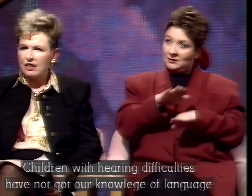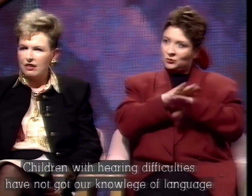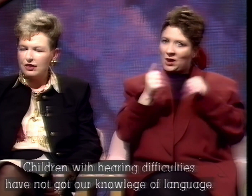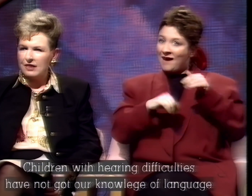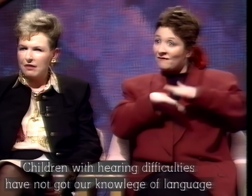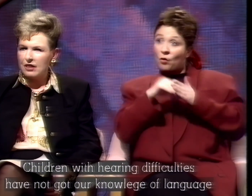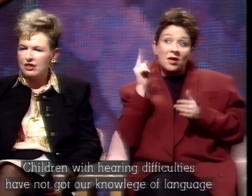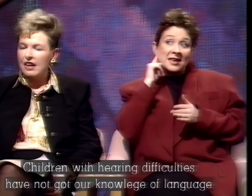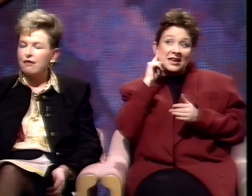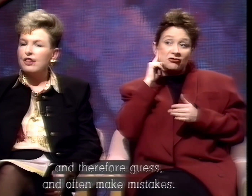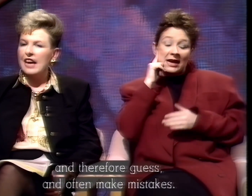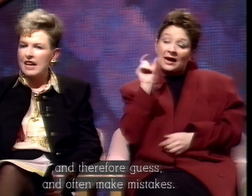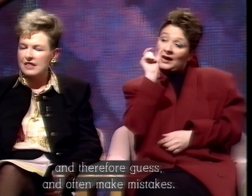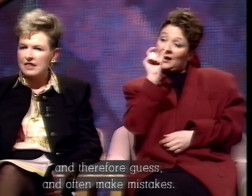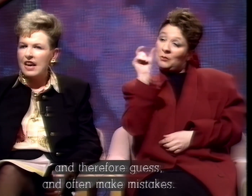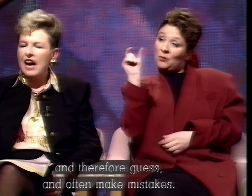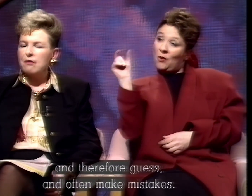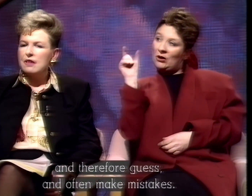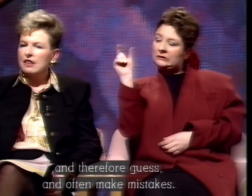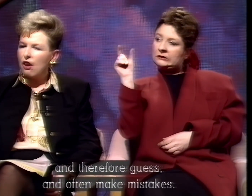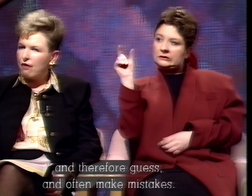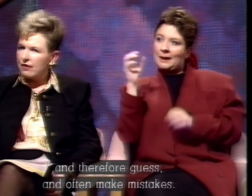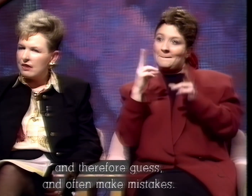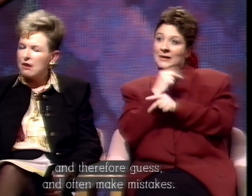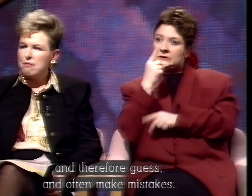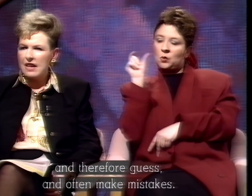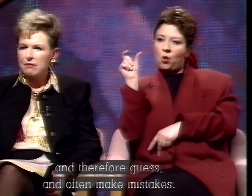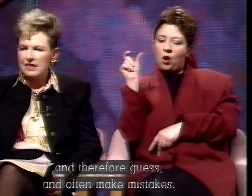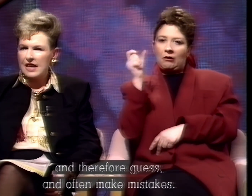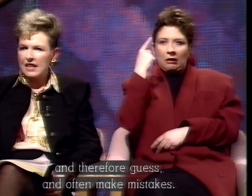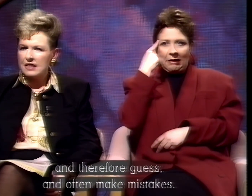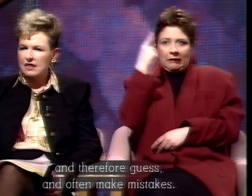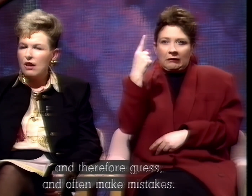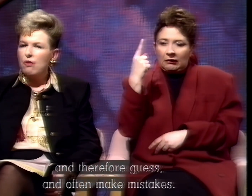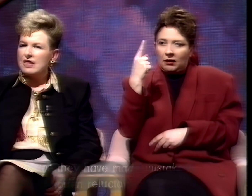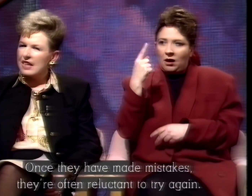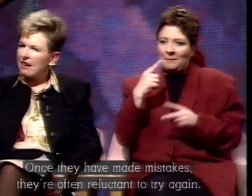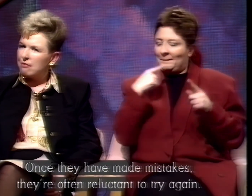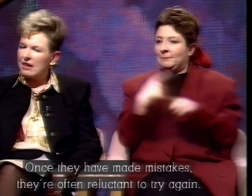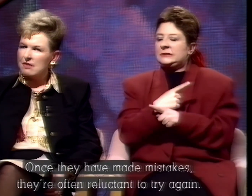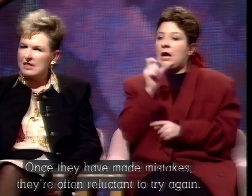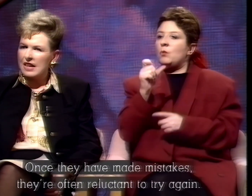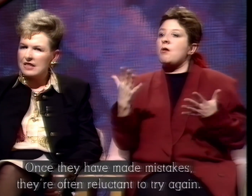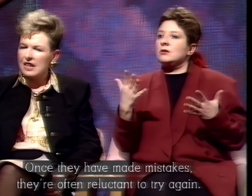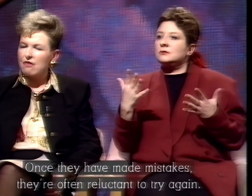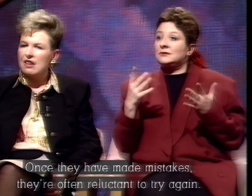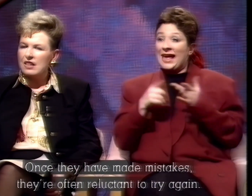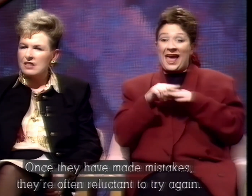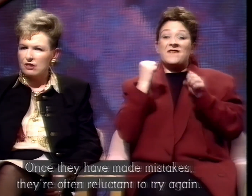knowledge of language, and therefore guess, and they often make mistakes. Once they have made mistakes, they are reluctant to